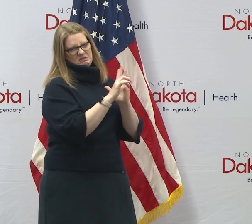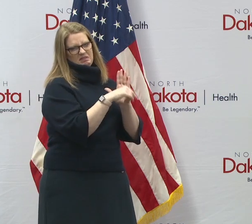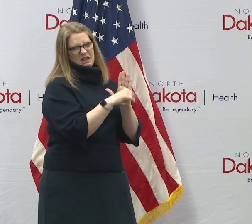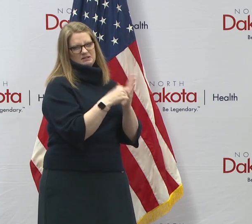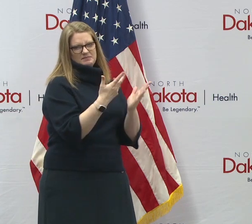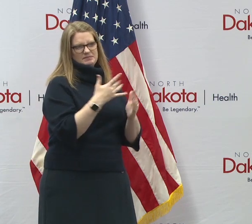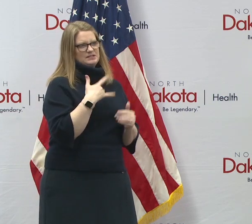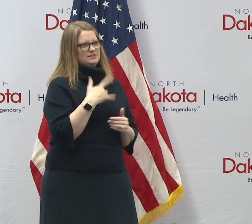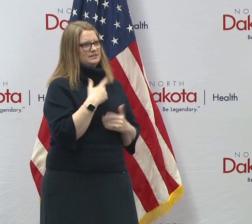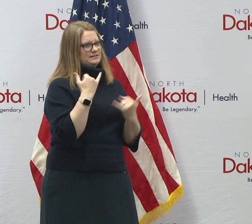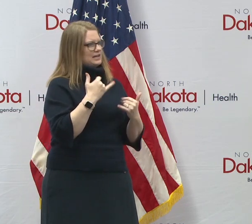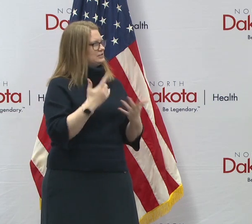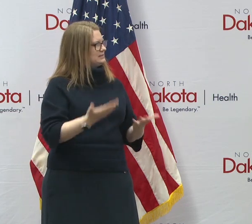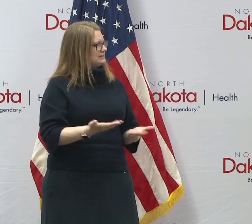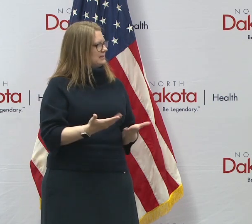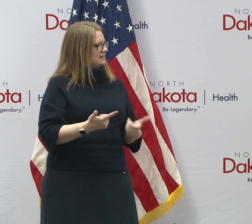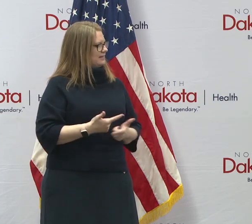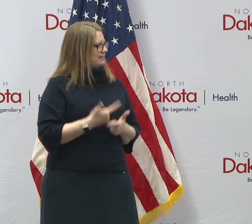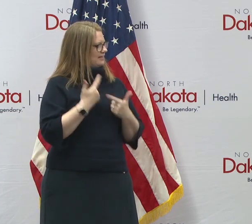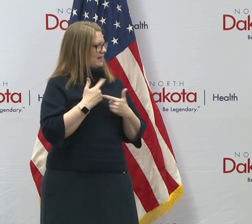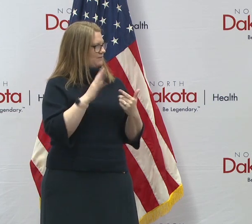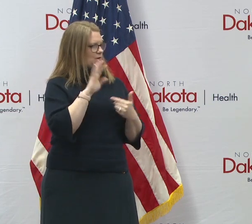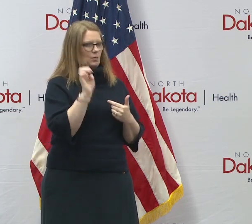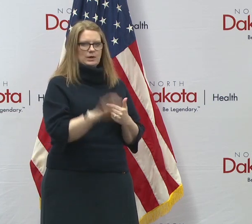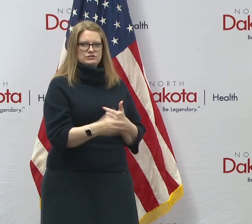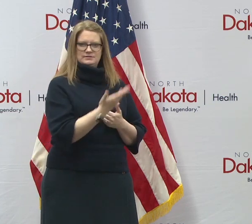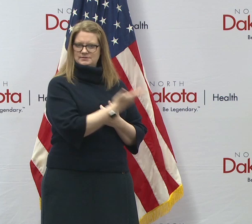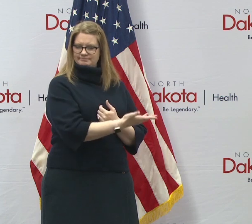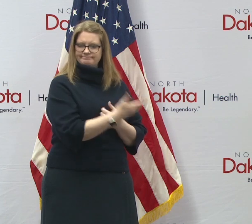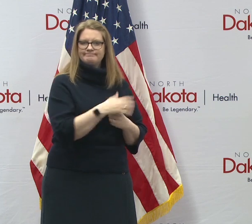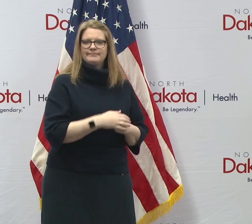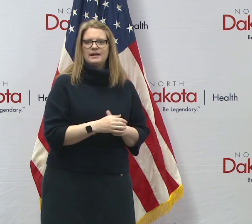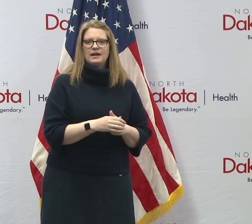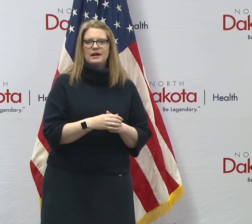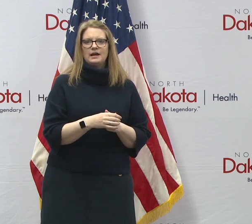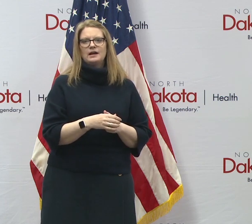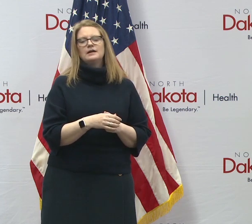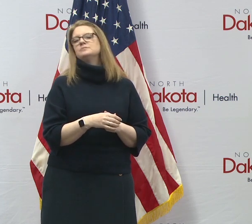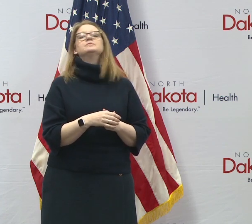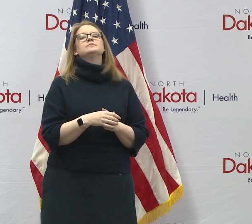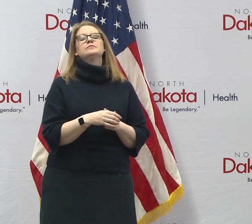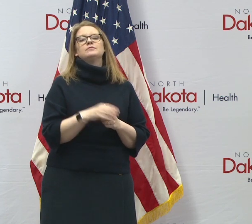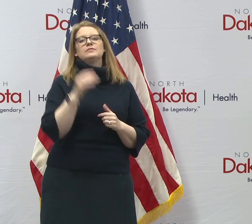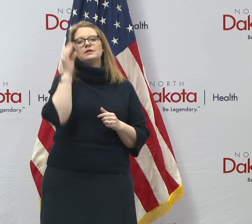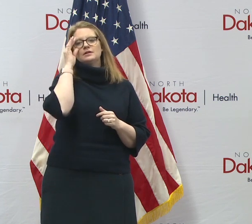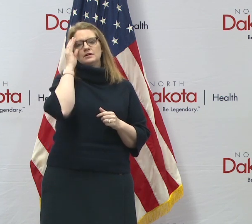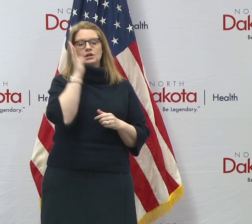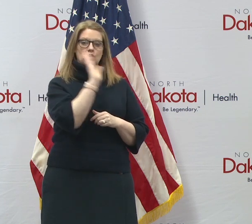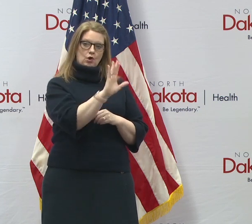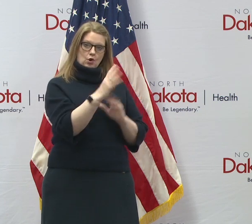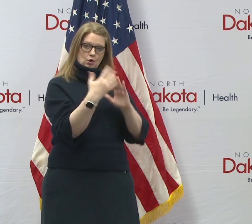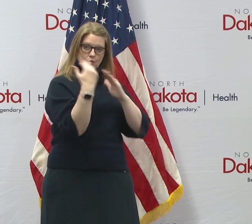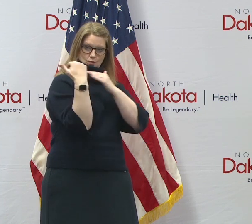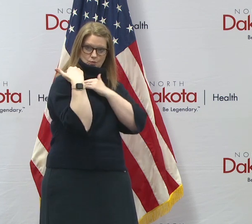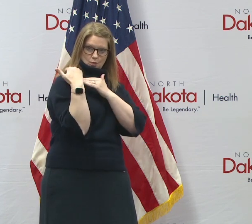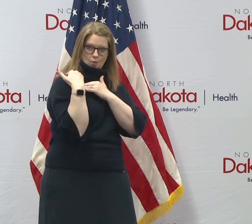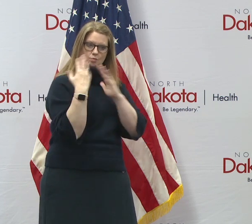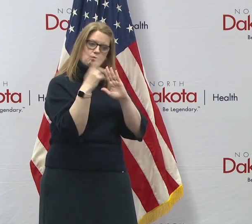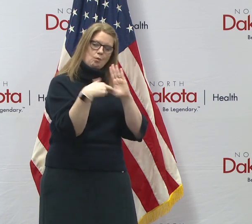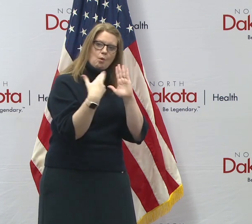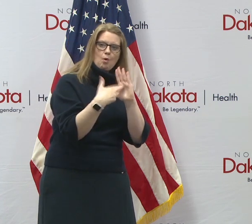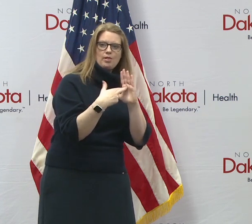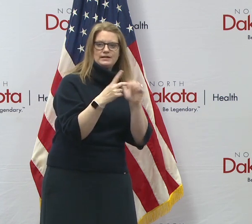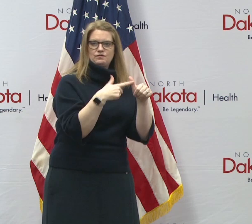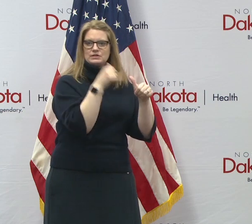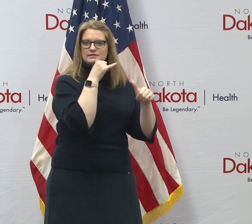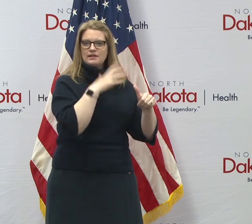that. She's here live for questions later today, but, uh, we're, it's, uh, I just have to say, uh, addition to her role as first lady and the